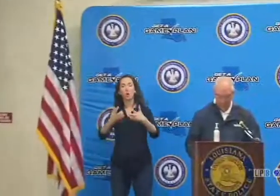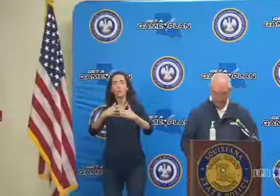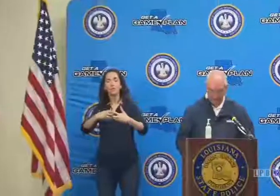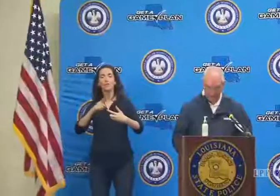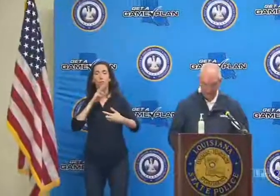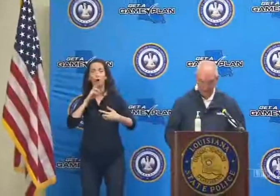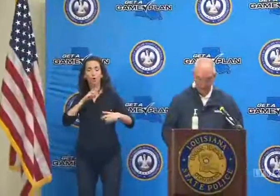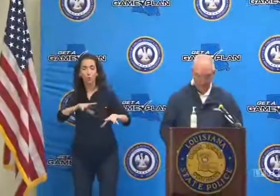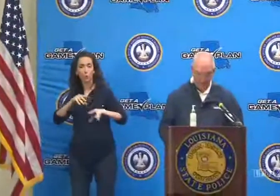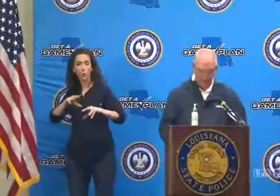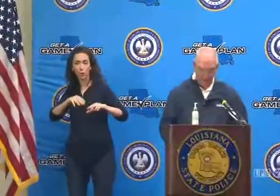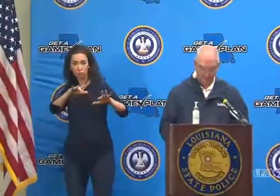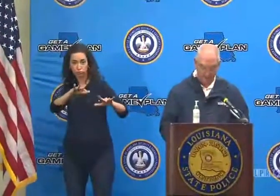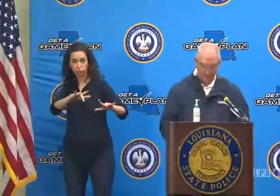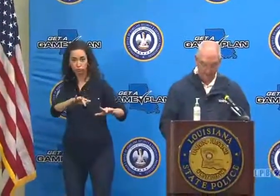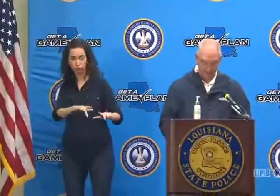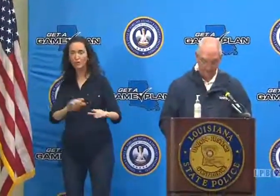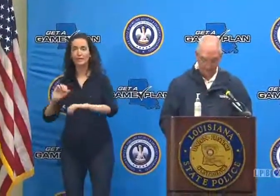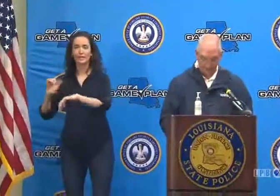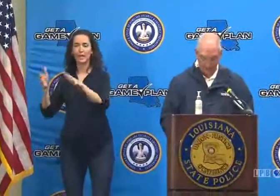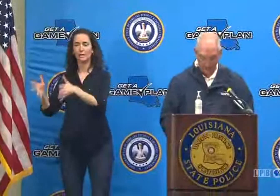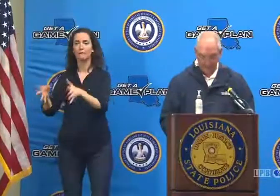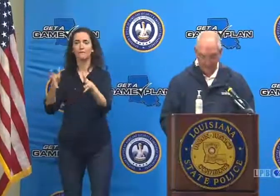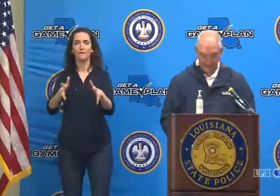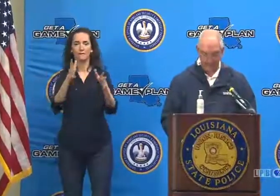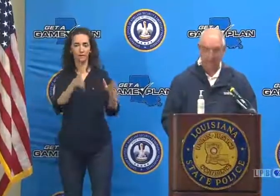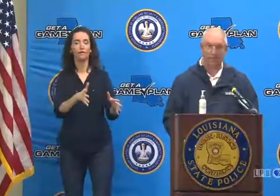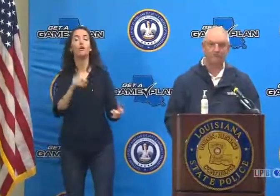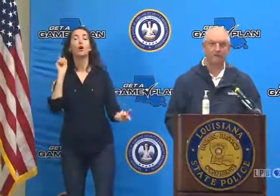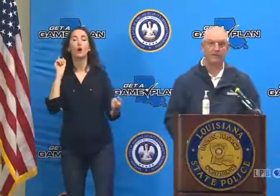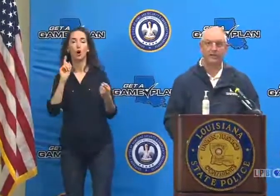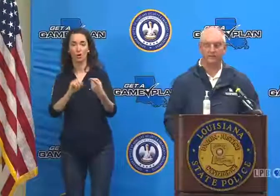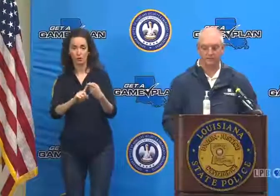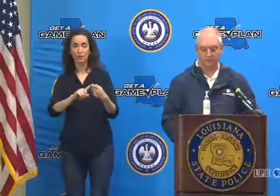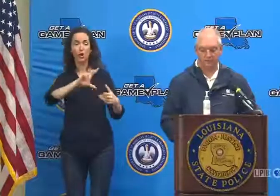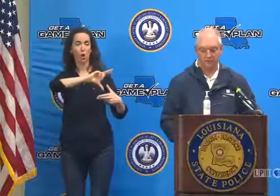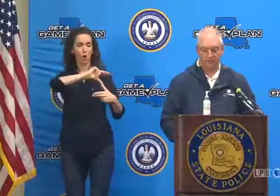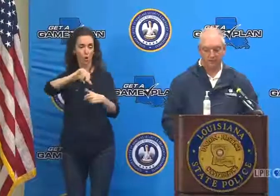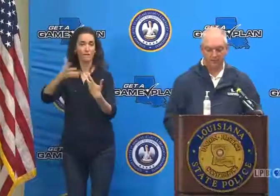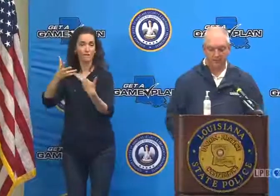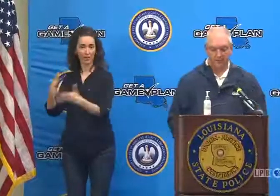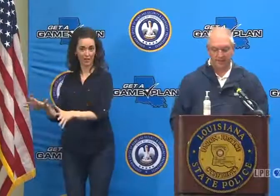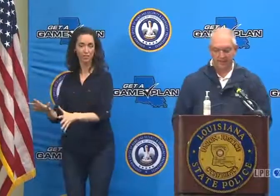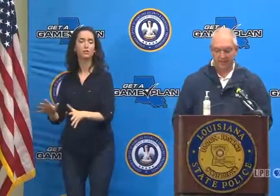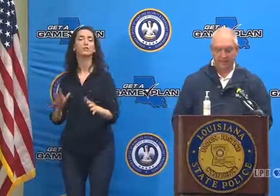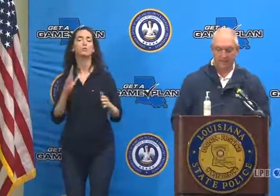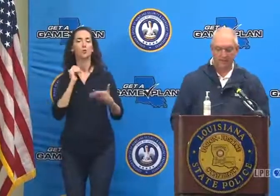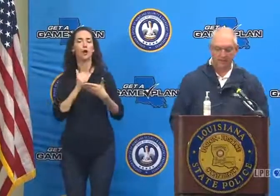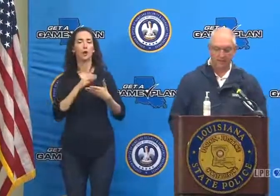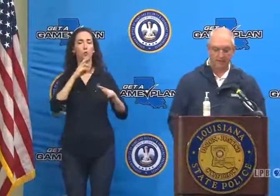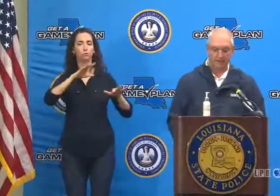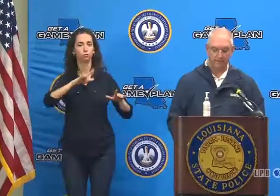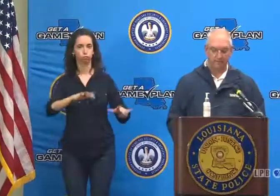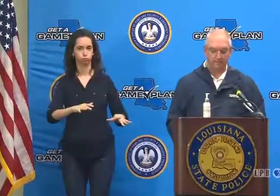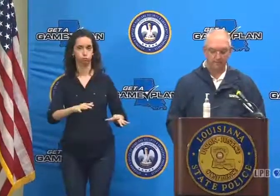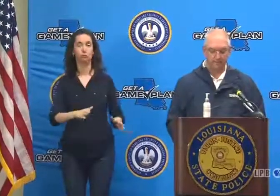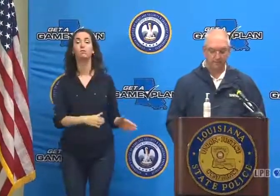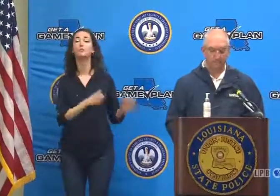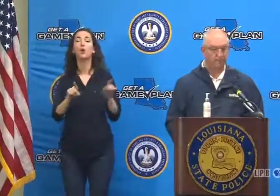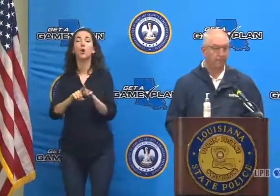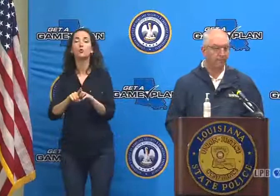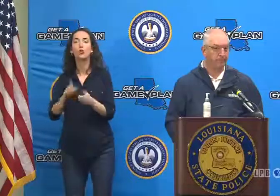currently reaching out to all the parishes to get a prioritized list of drainage canals and outfall channels that need to be cleared of